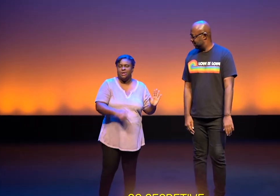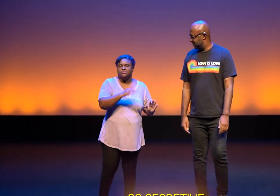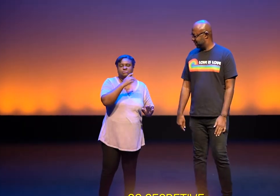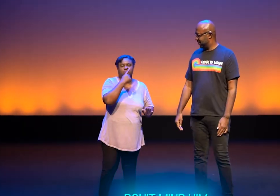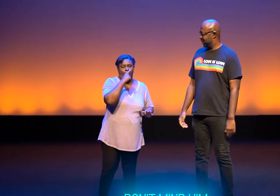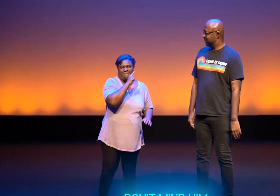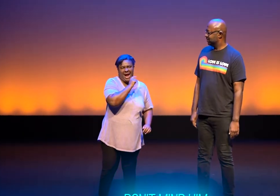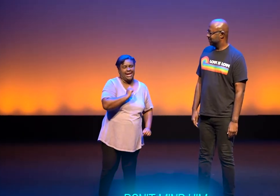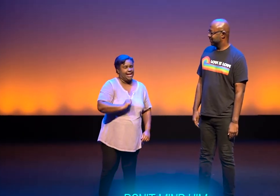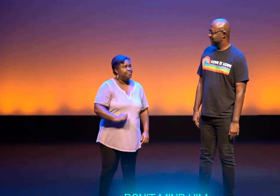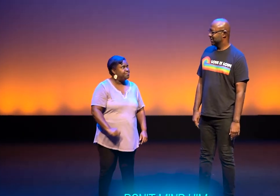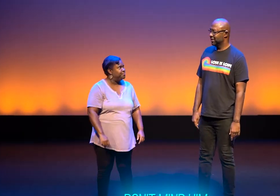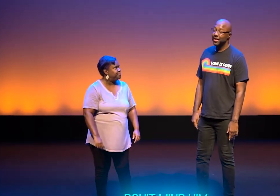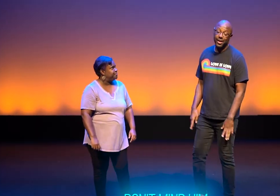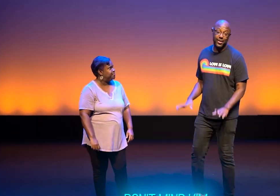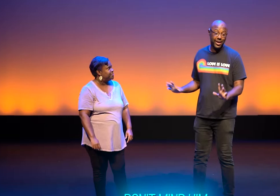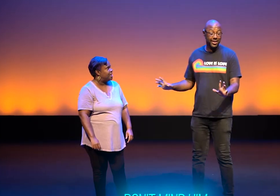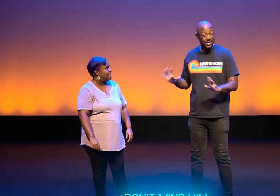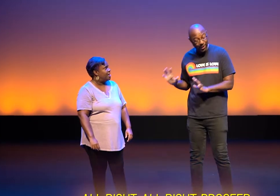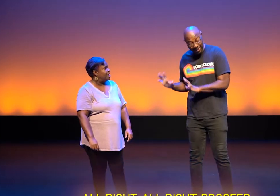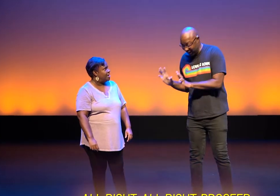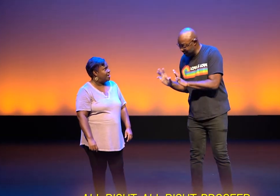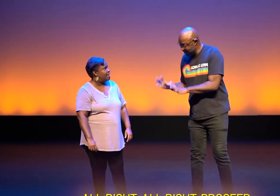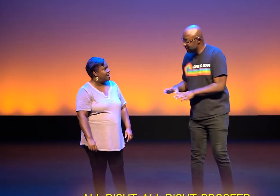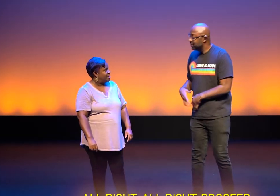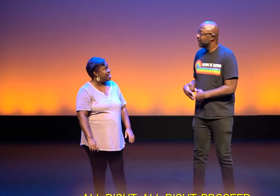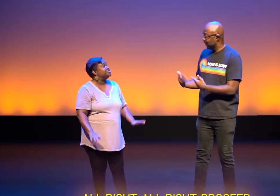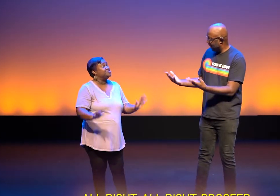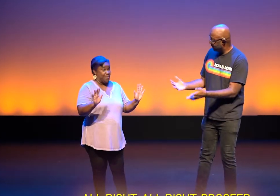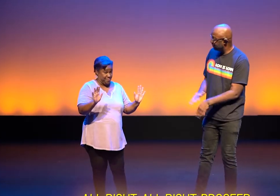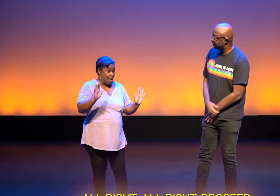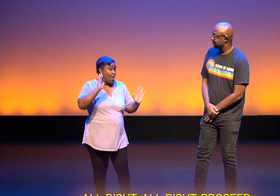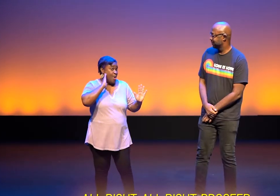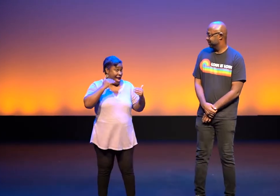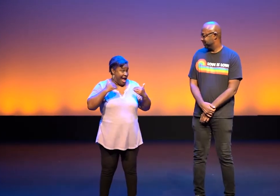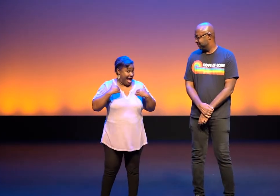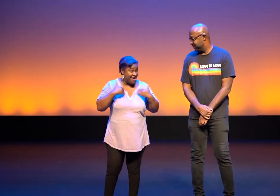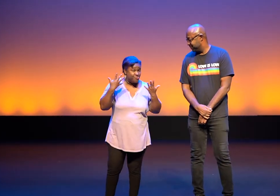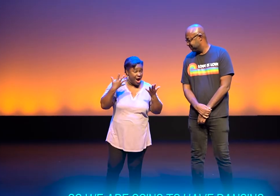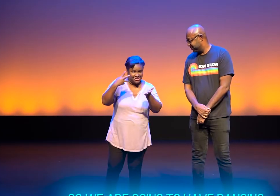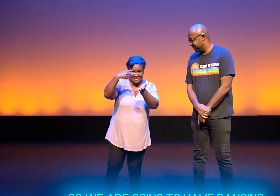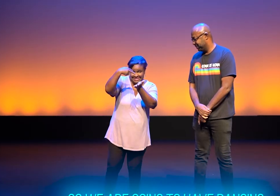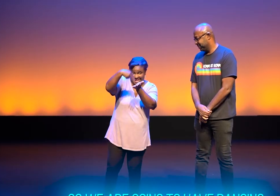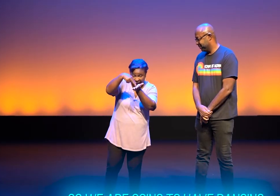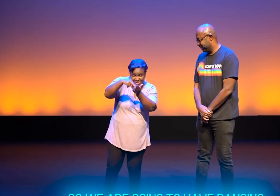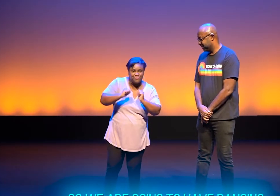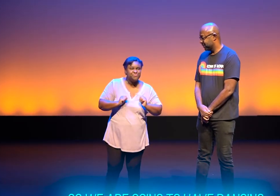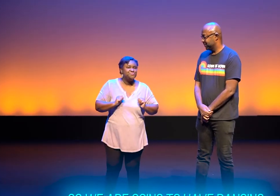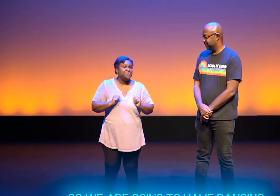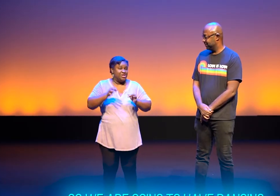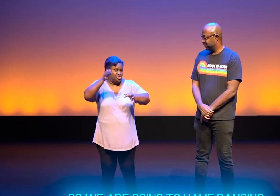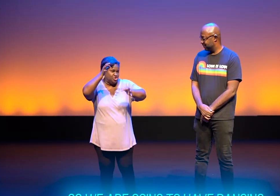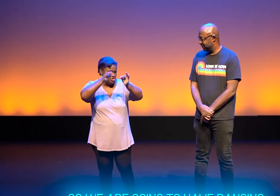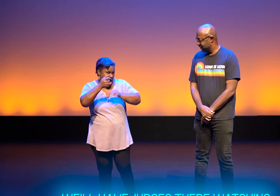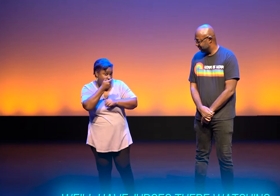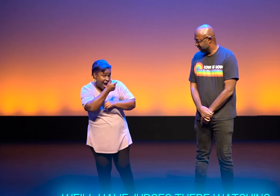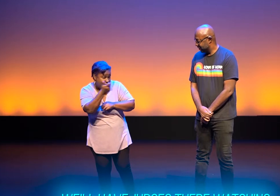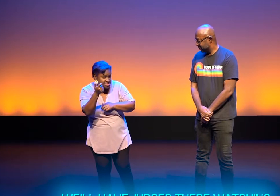Don't mind him. All right, all right, proceed. So we are going to have dancing. We'll have